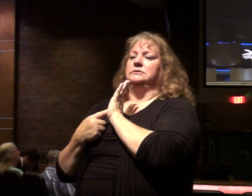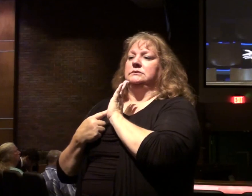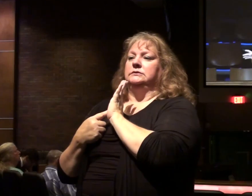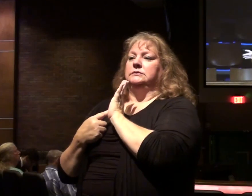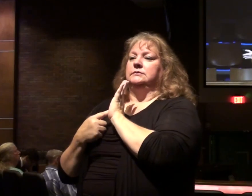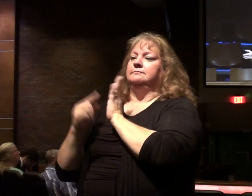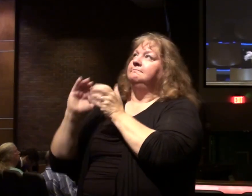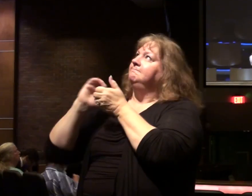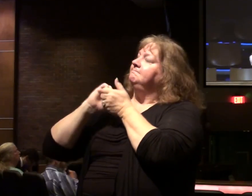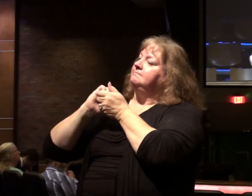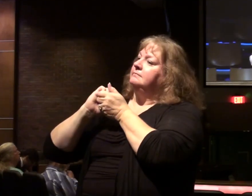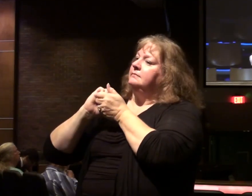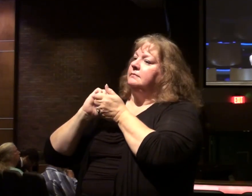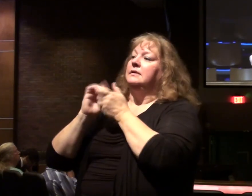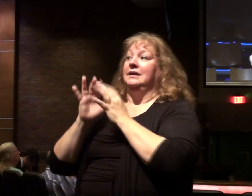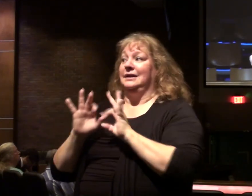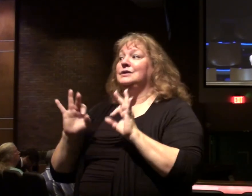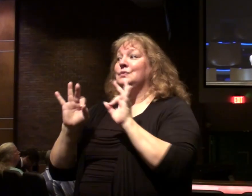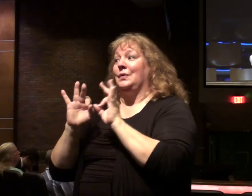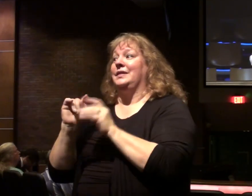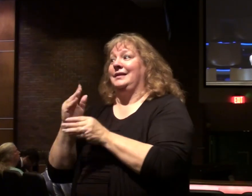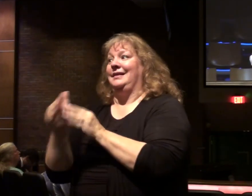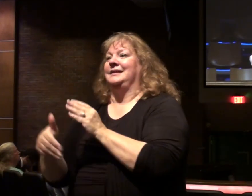Hold on their lesson. It is worth it though.